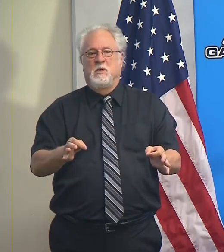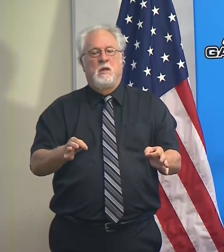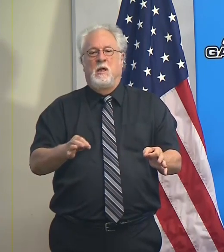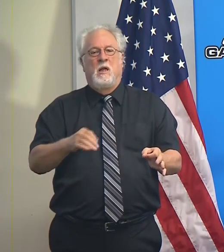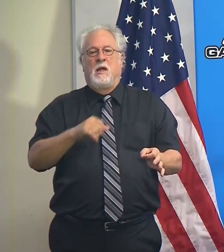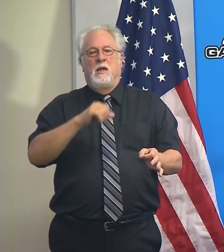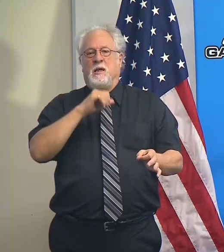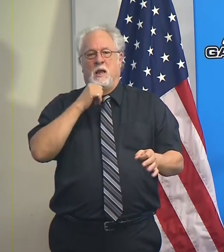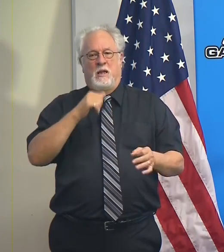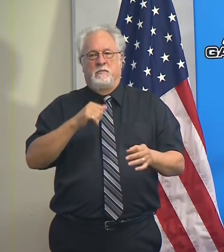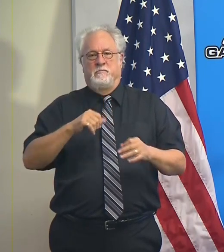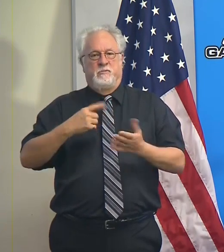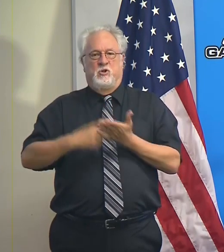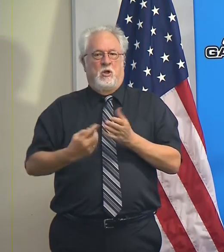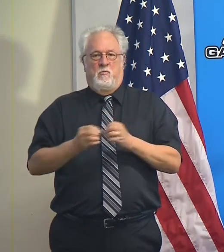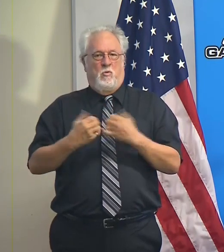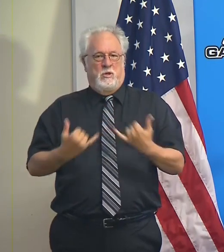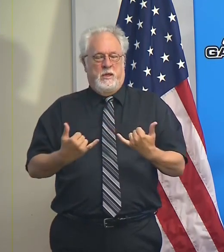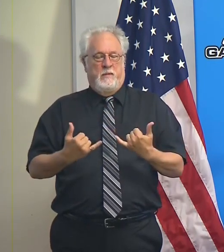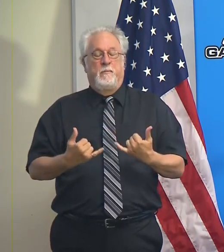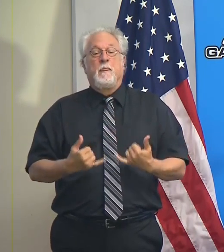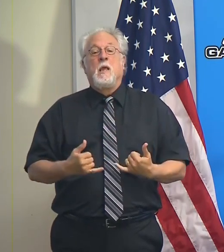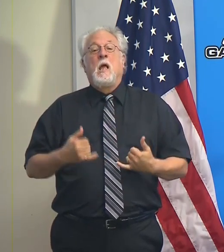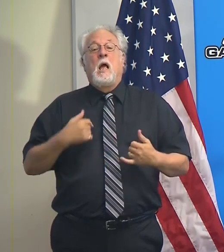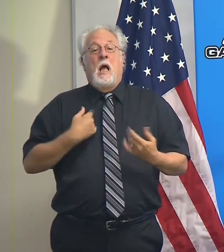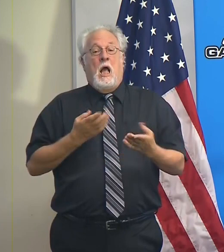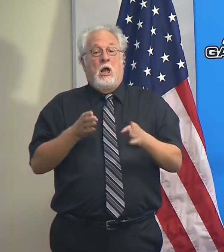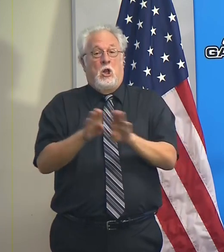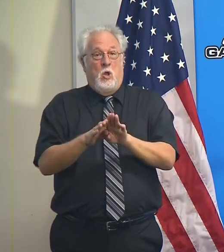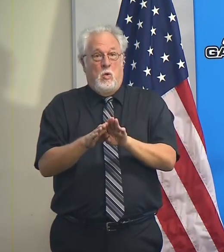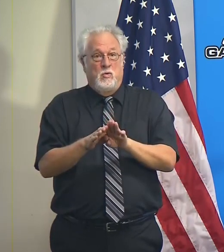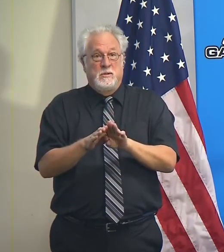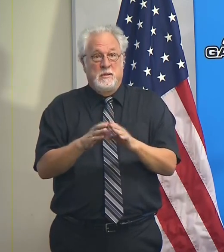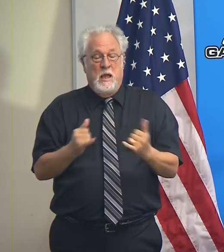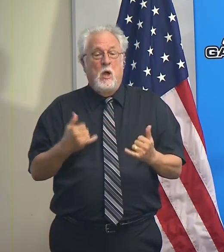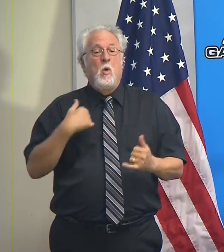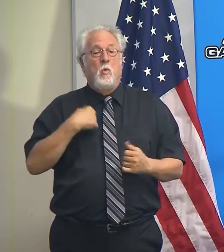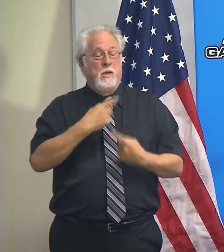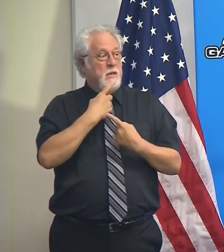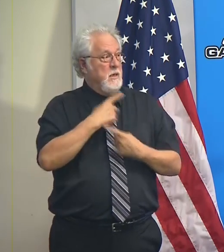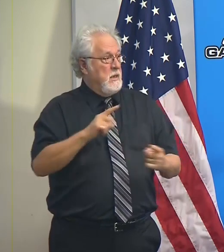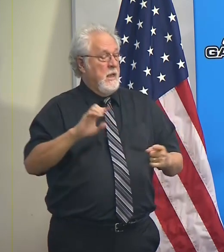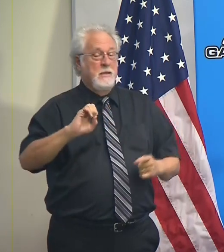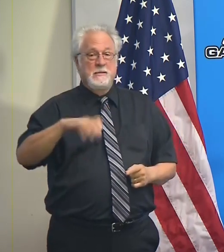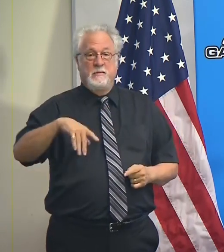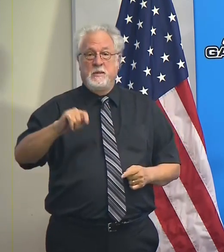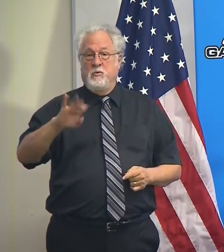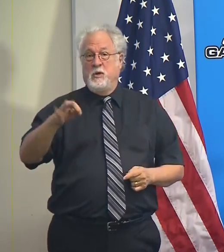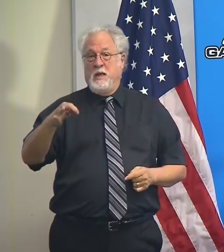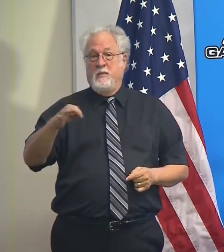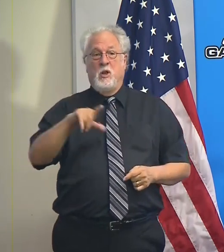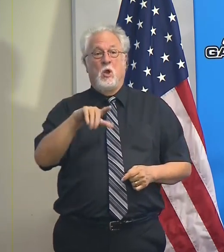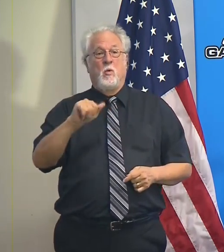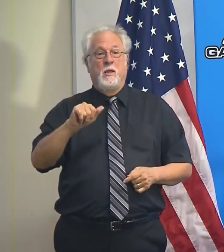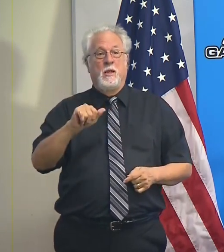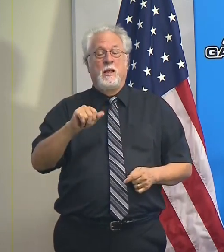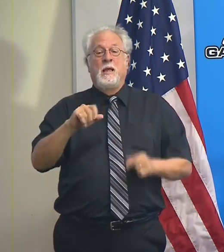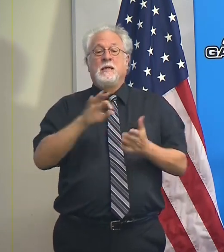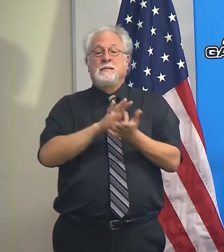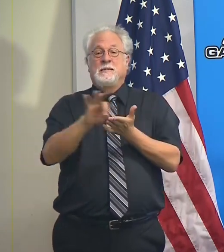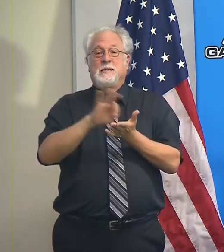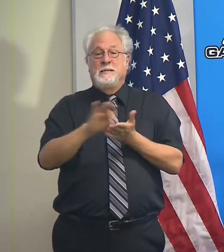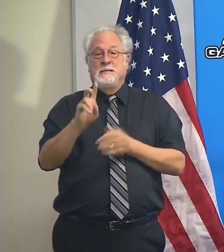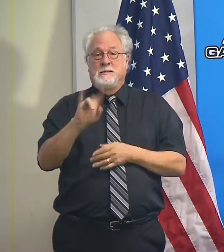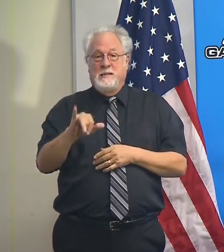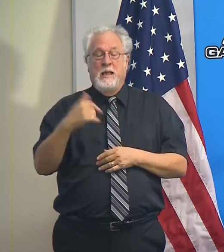get into that today. As I close, we've declared September the 9th as Louisiana Census Day,